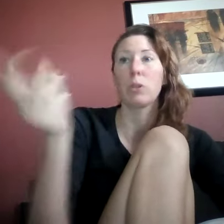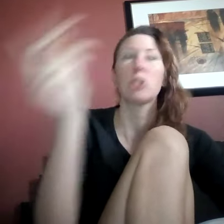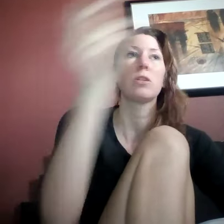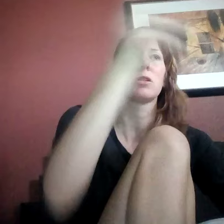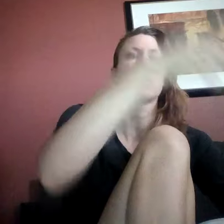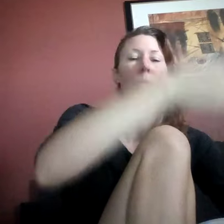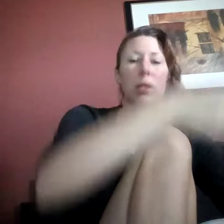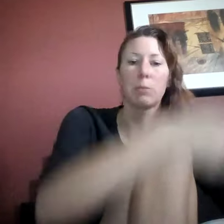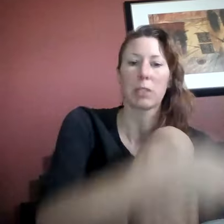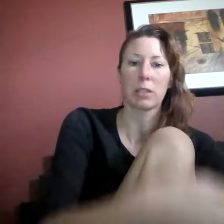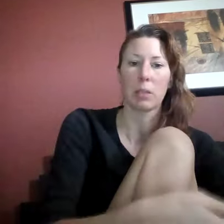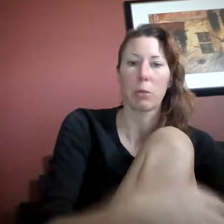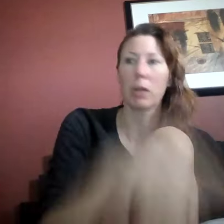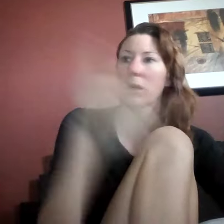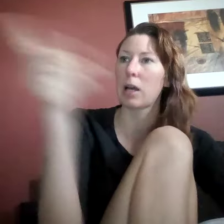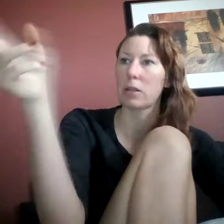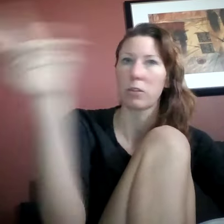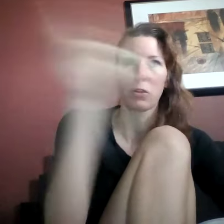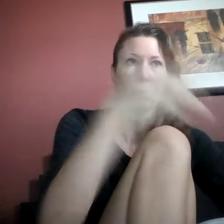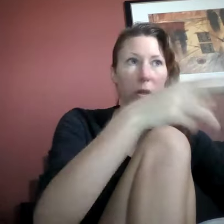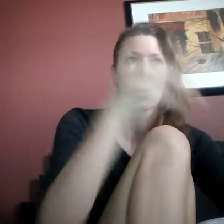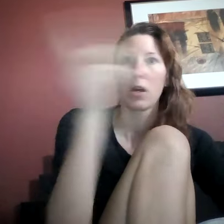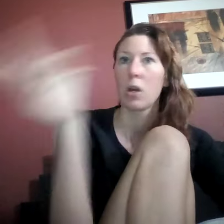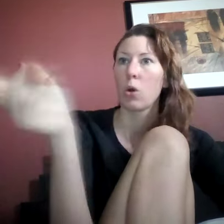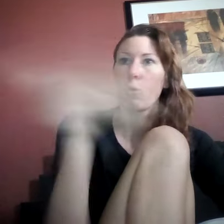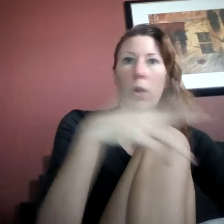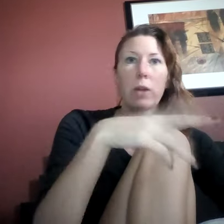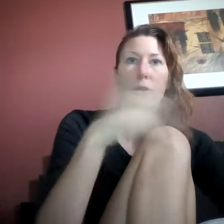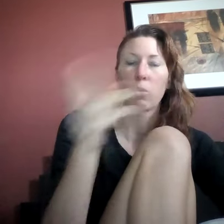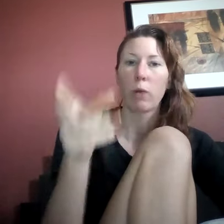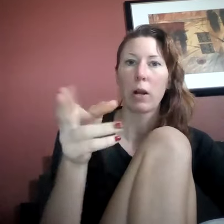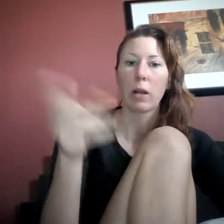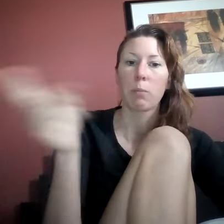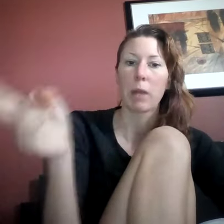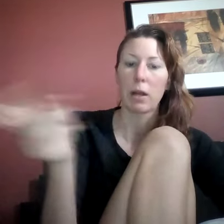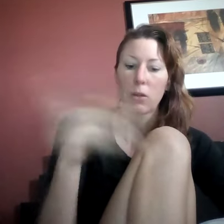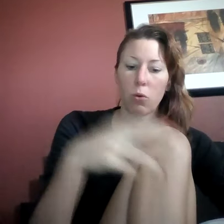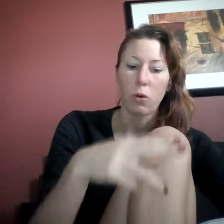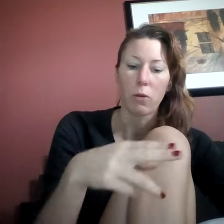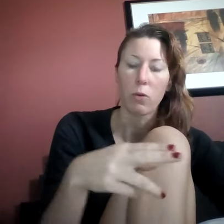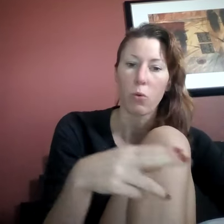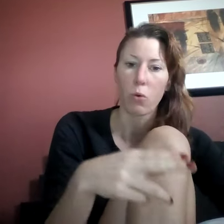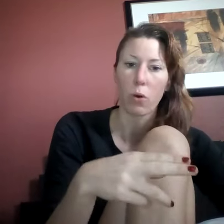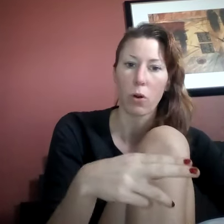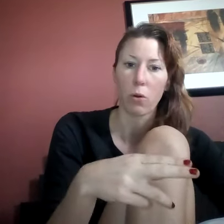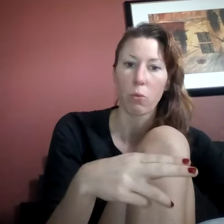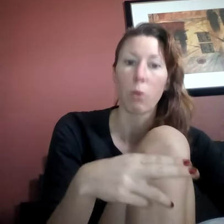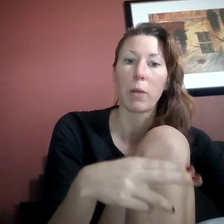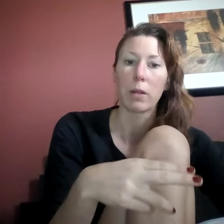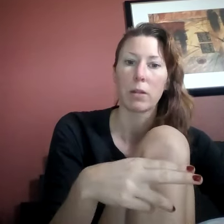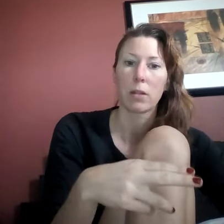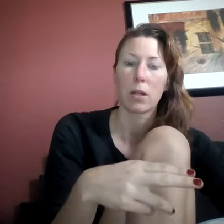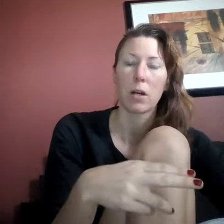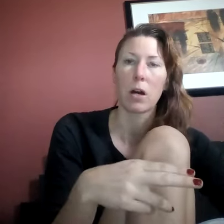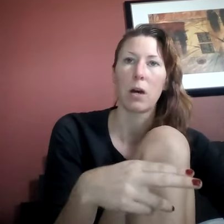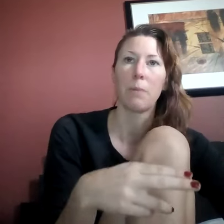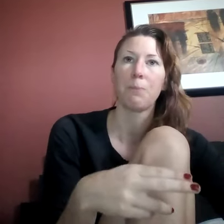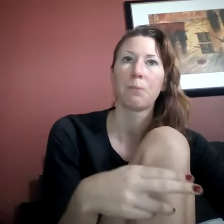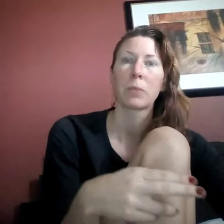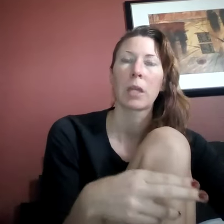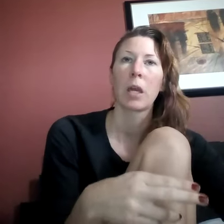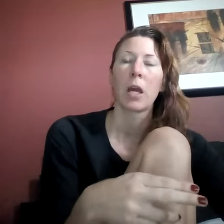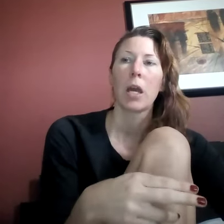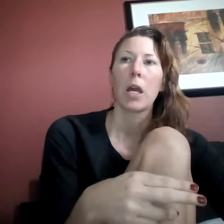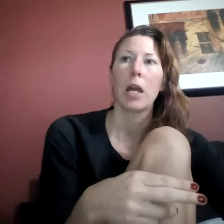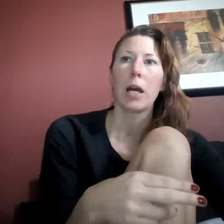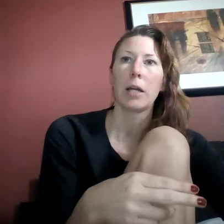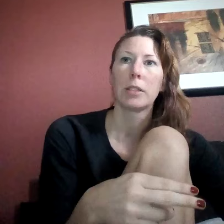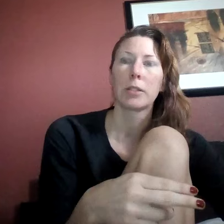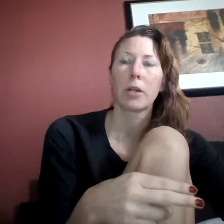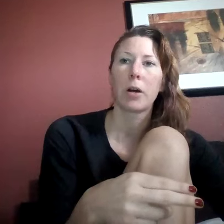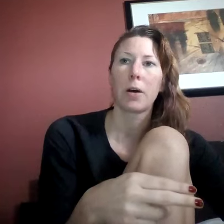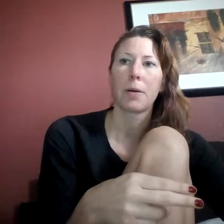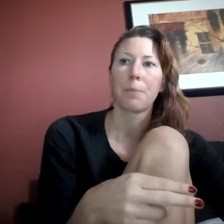witches and sometimes I say monk. has to do with what they're wearing, men or, or woman. Um, and, um,